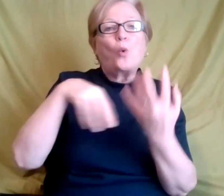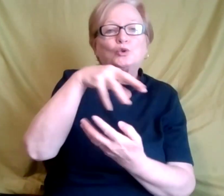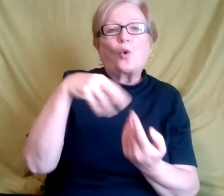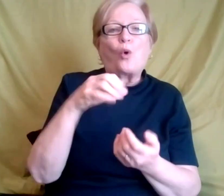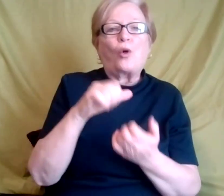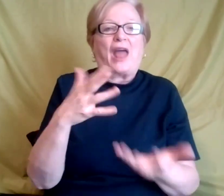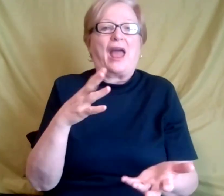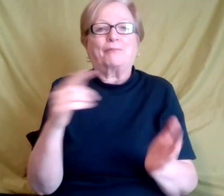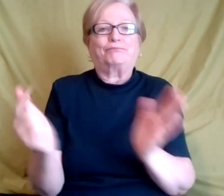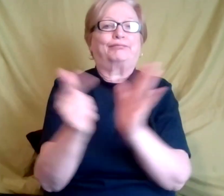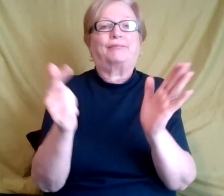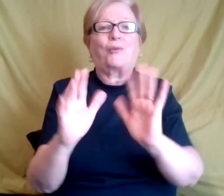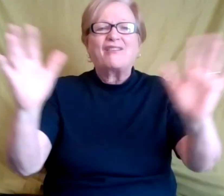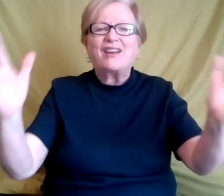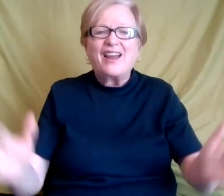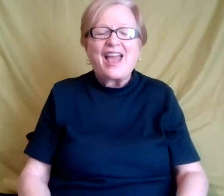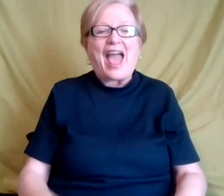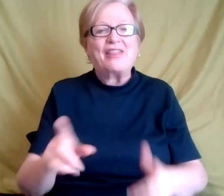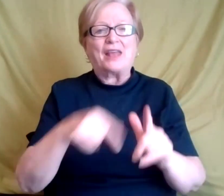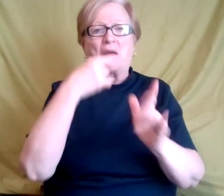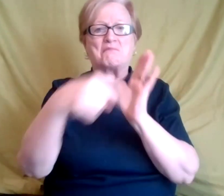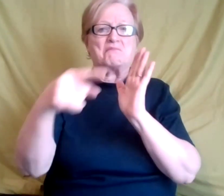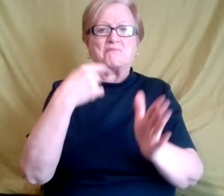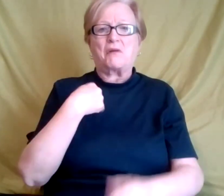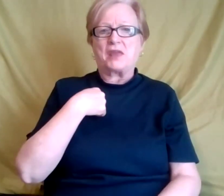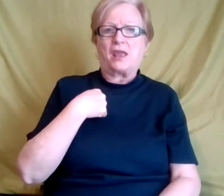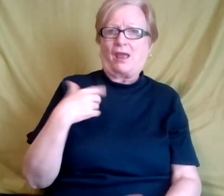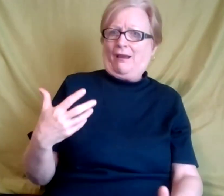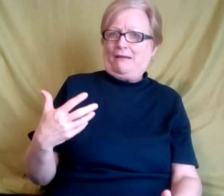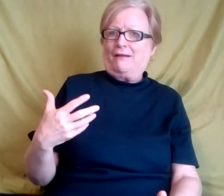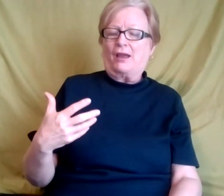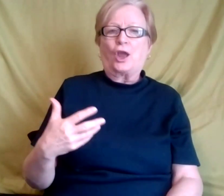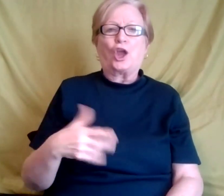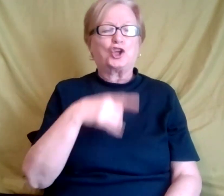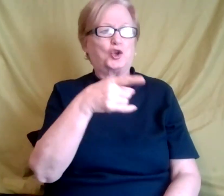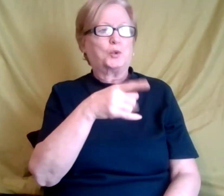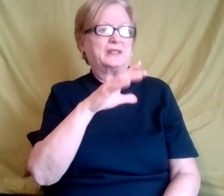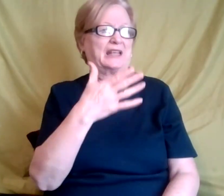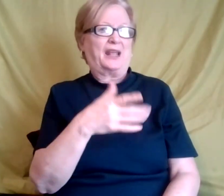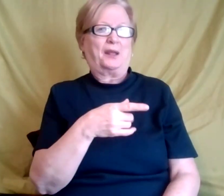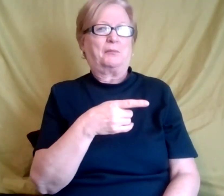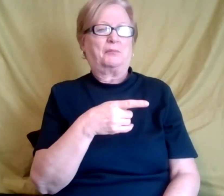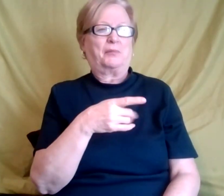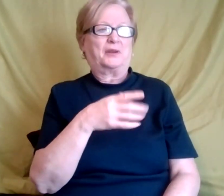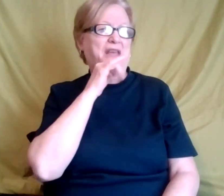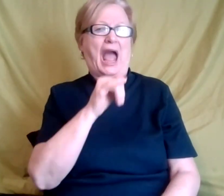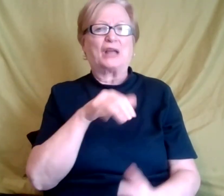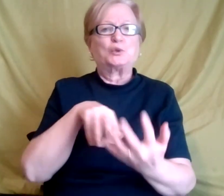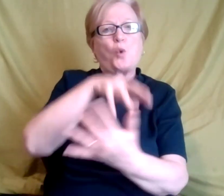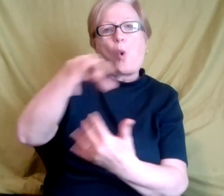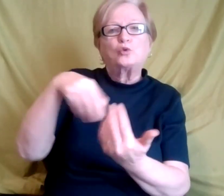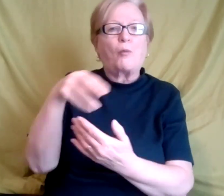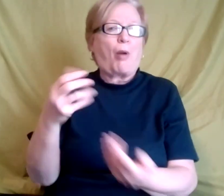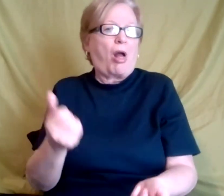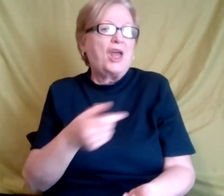that saying that, you know, you did not, you know, you, you were appearing to be just, you know, non-sociable. You weren't